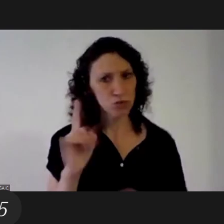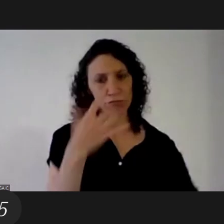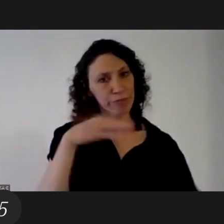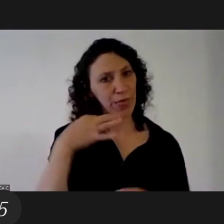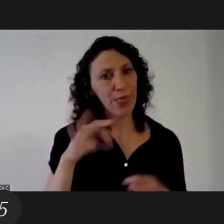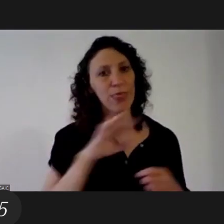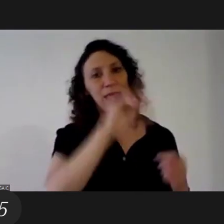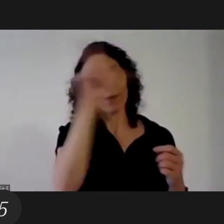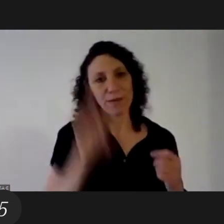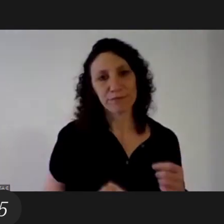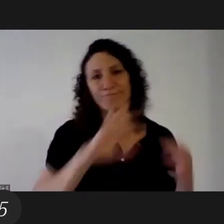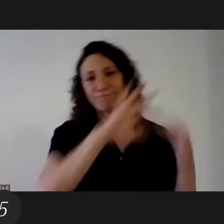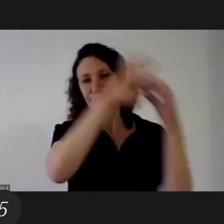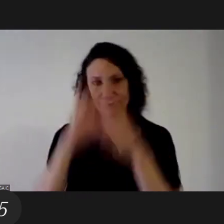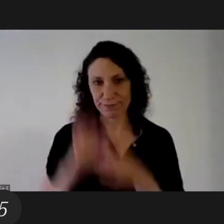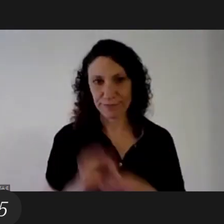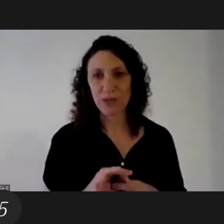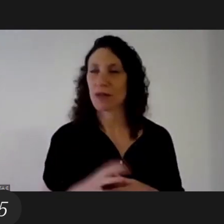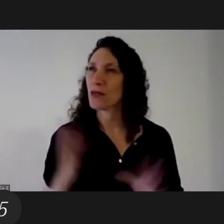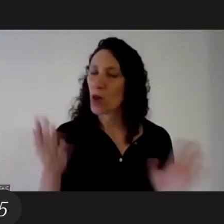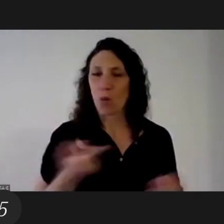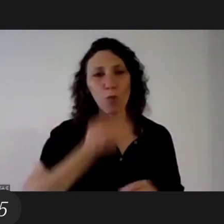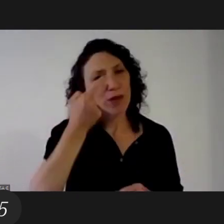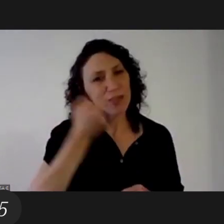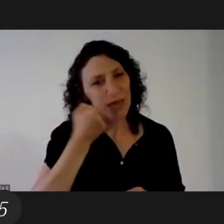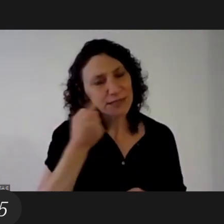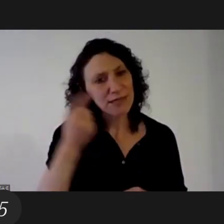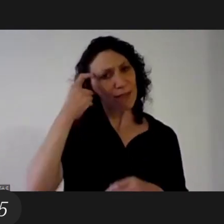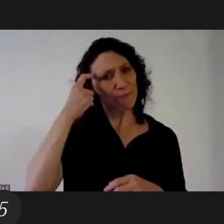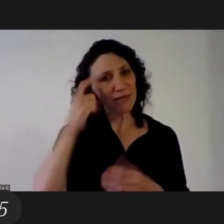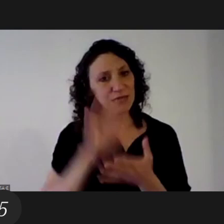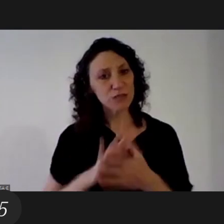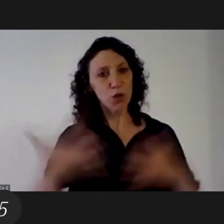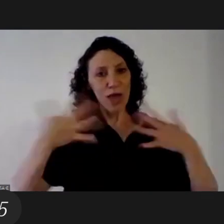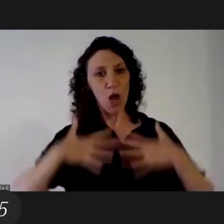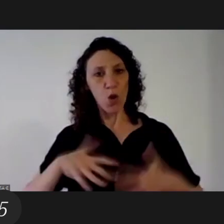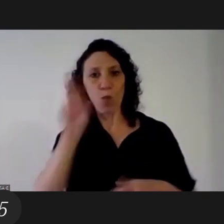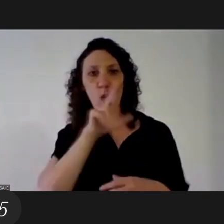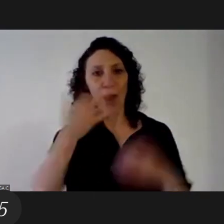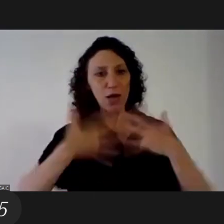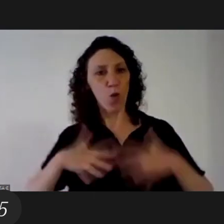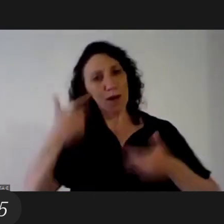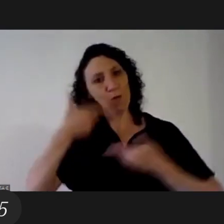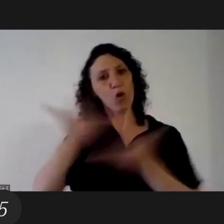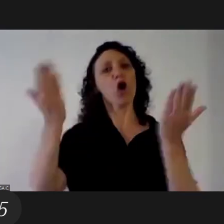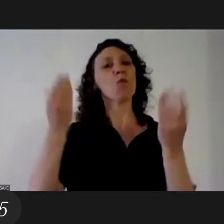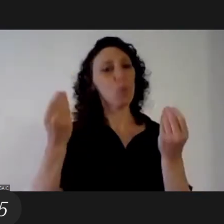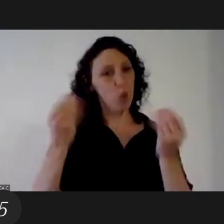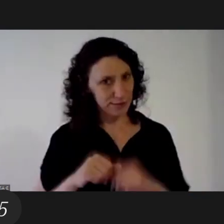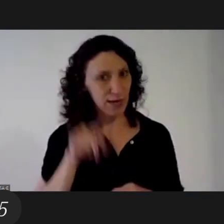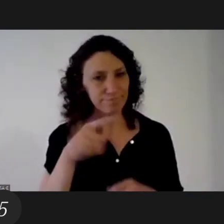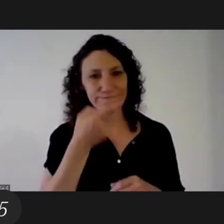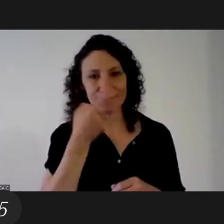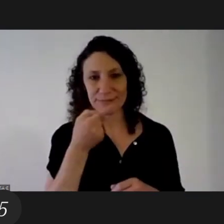categories we have to federalize this it's interesting to think how to portray the body of women in films